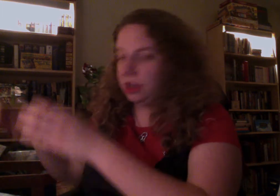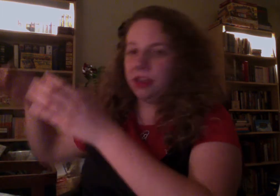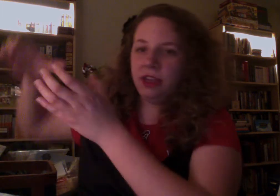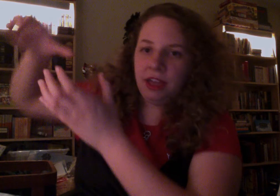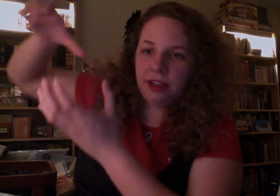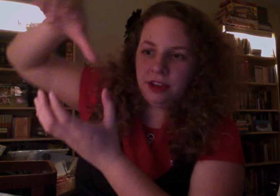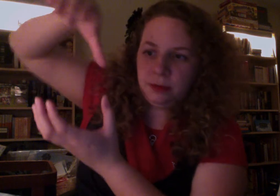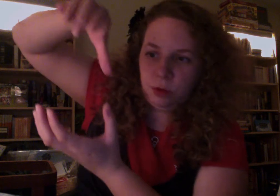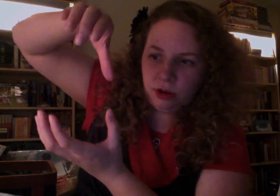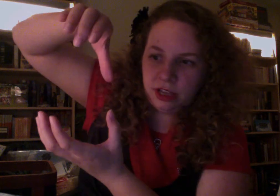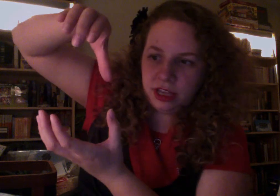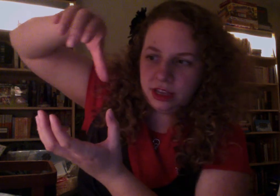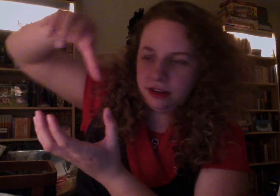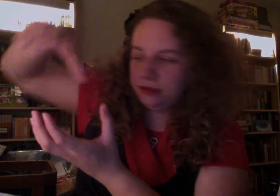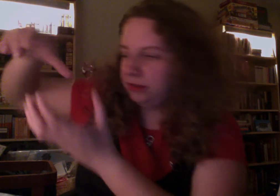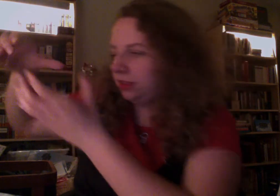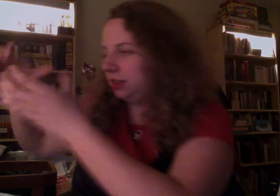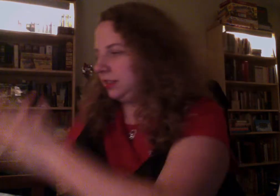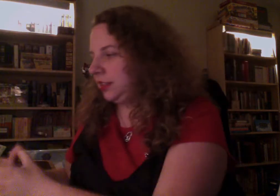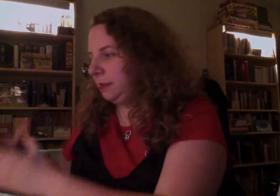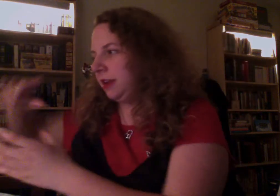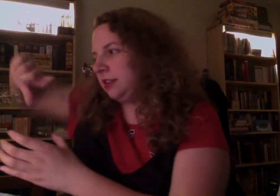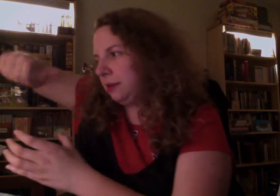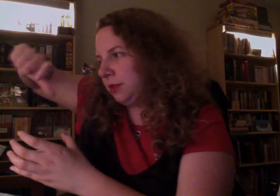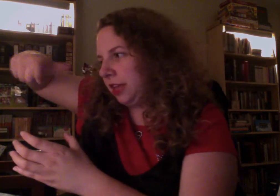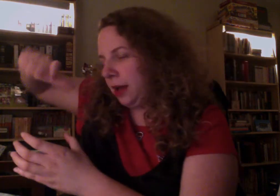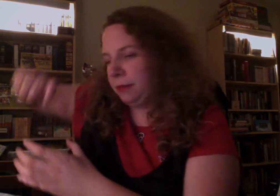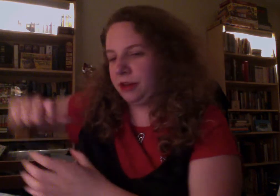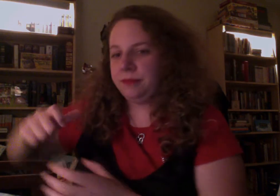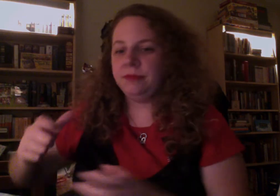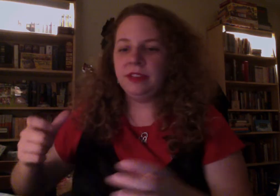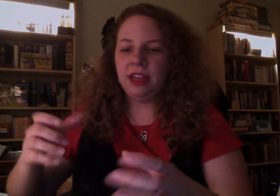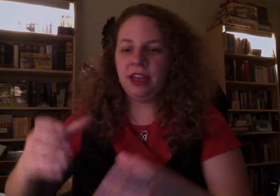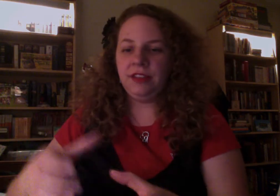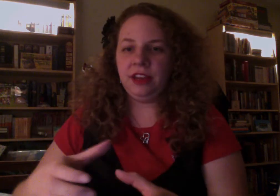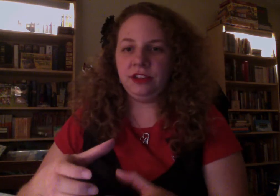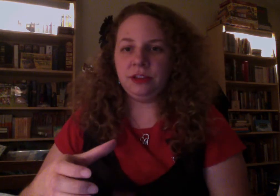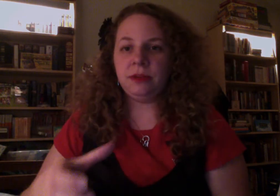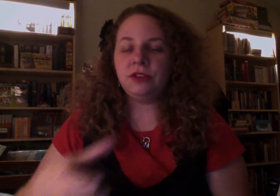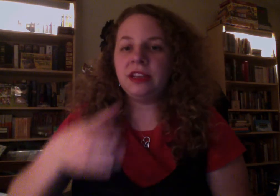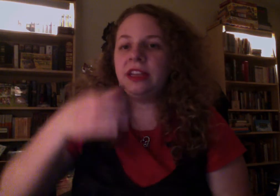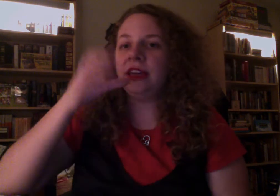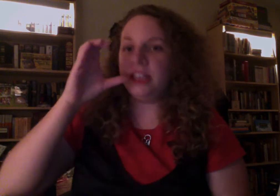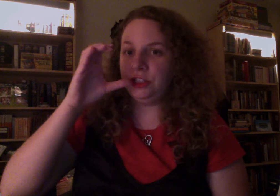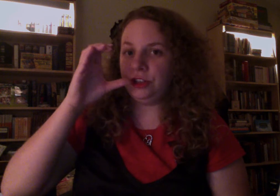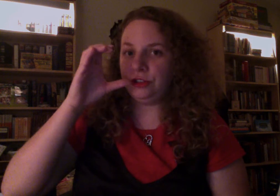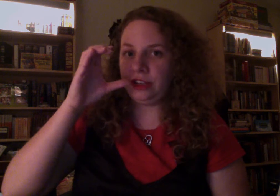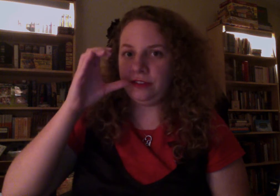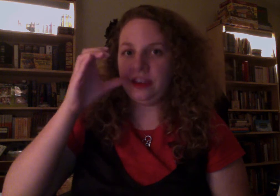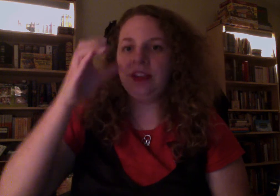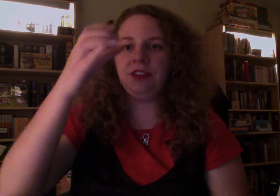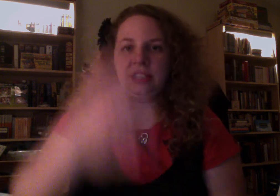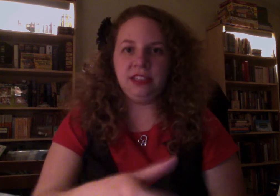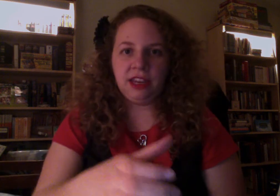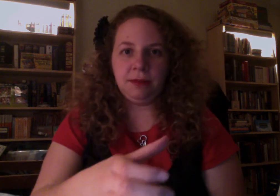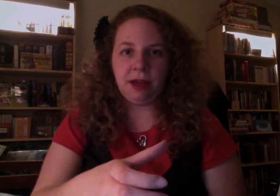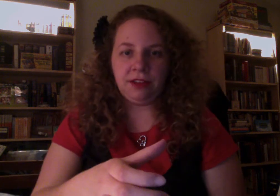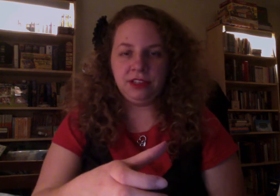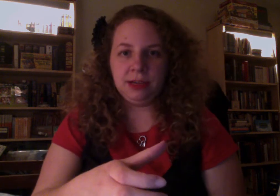and then I poured it in. Then I set that back down and put the cap on. And then I took my drink and I took a drink of it and then I set it back on the table.